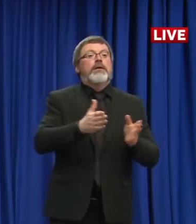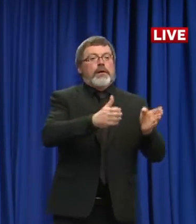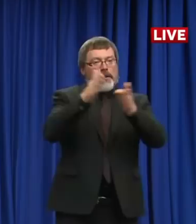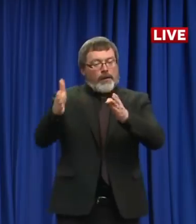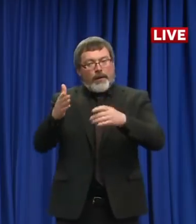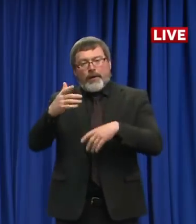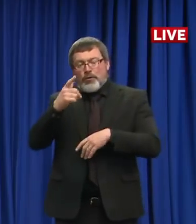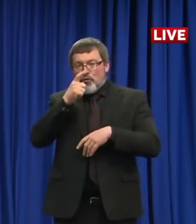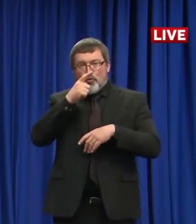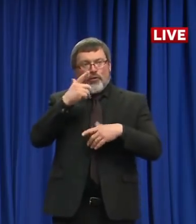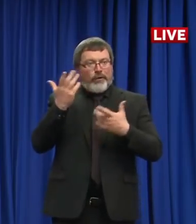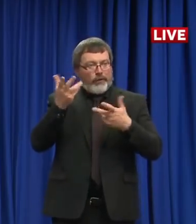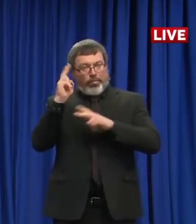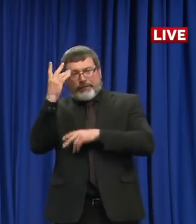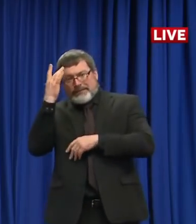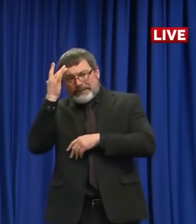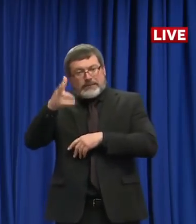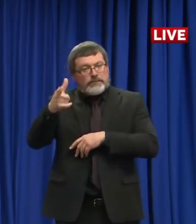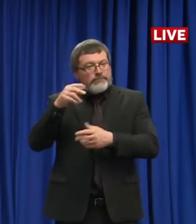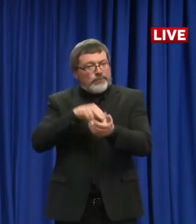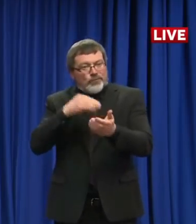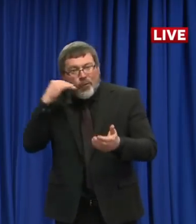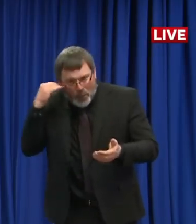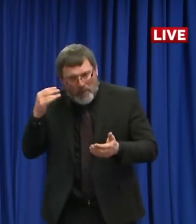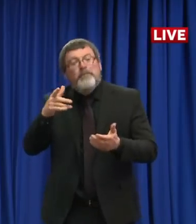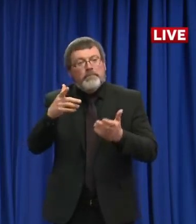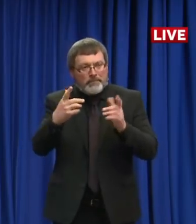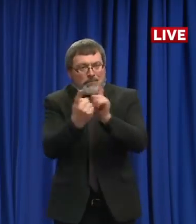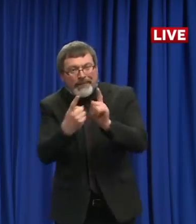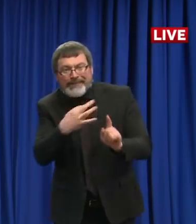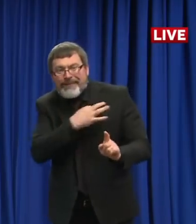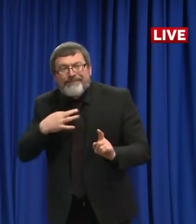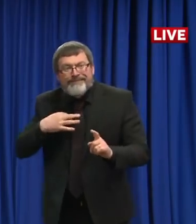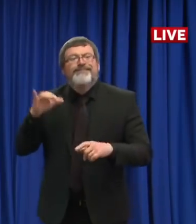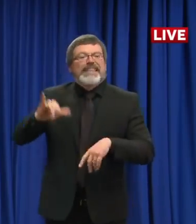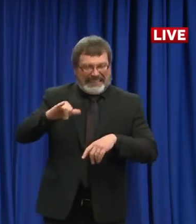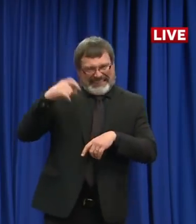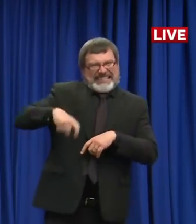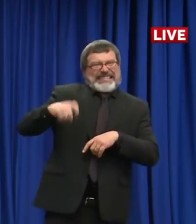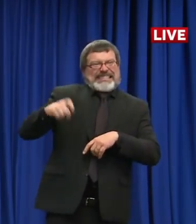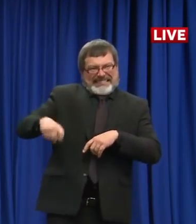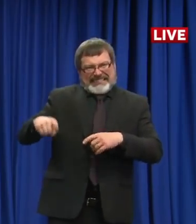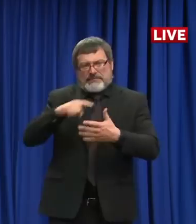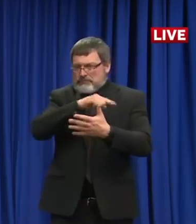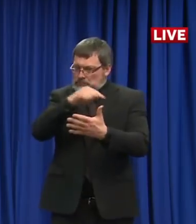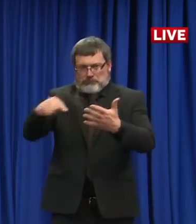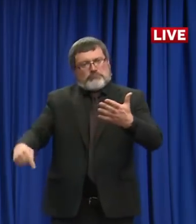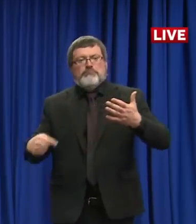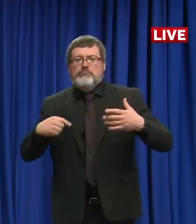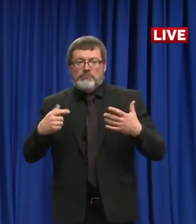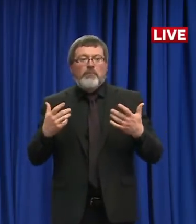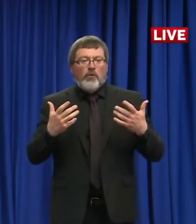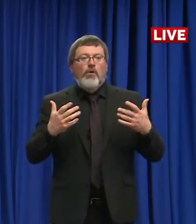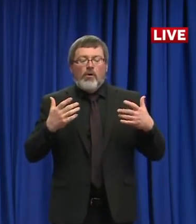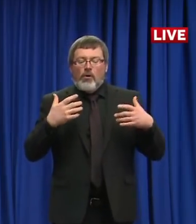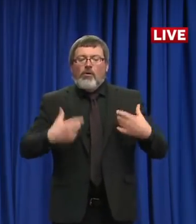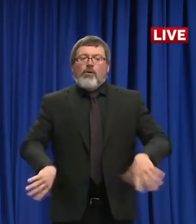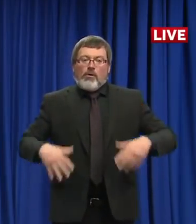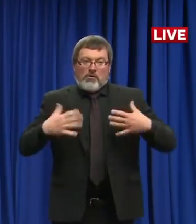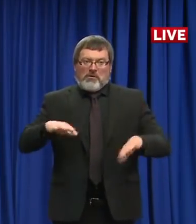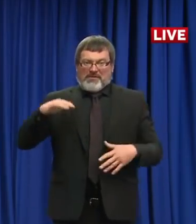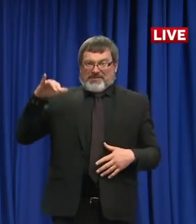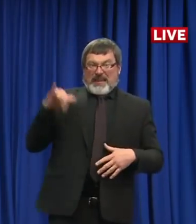providers and patients. It all starts with having the appropriate personal protective equipment. And so this is a critical step, I think, in